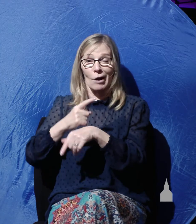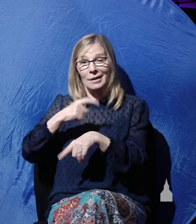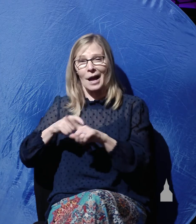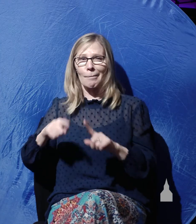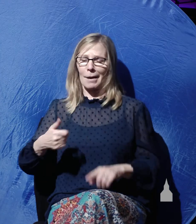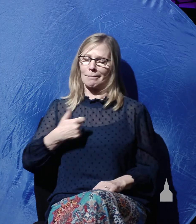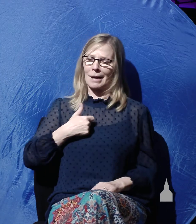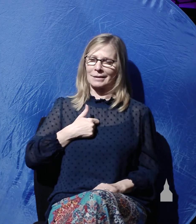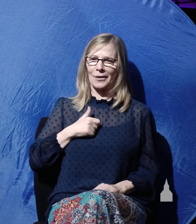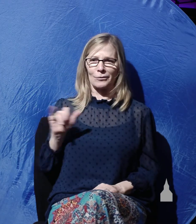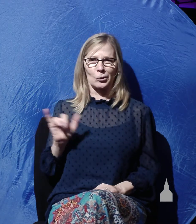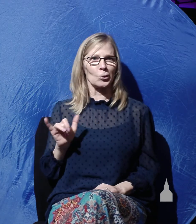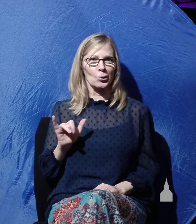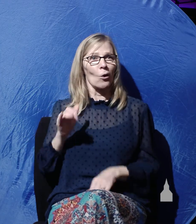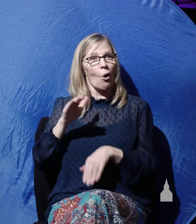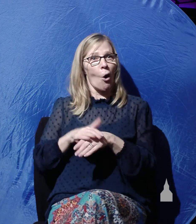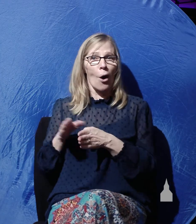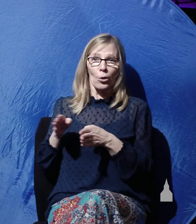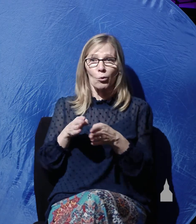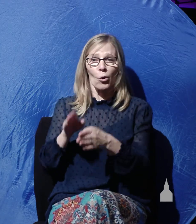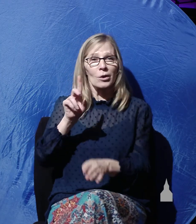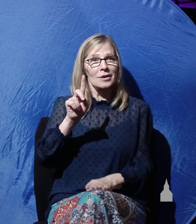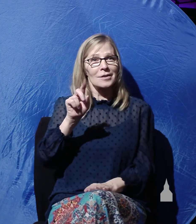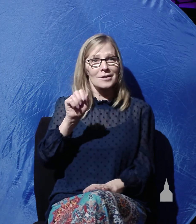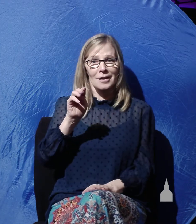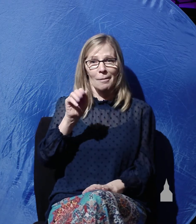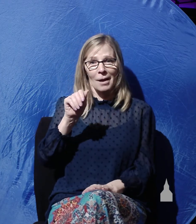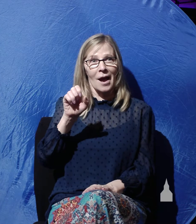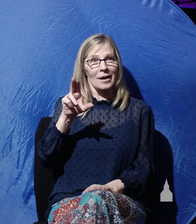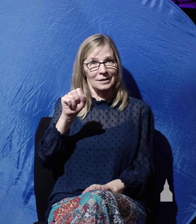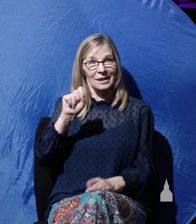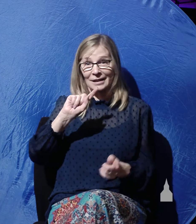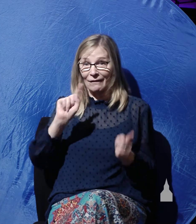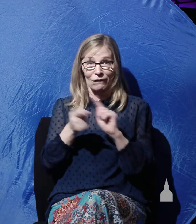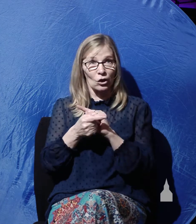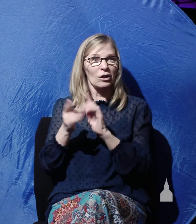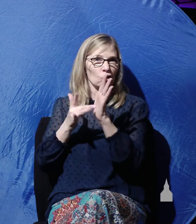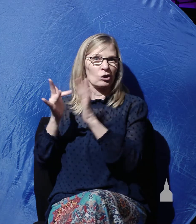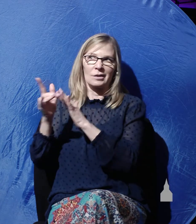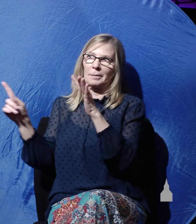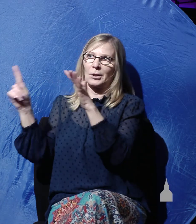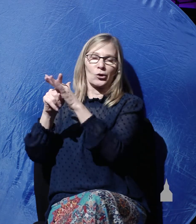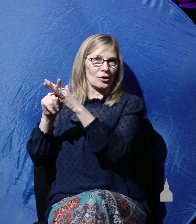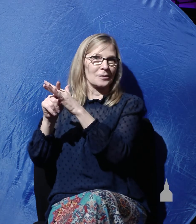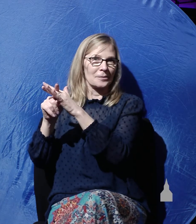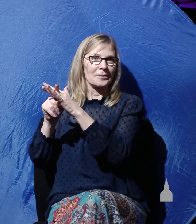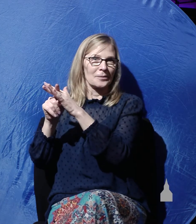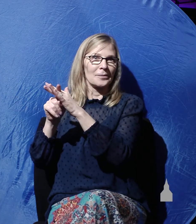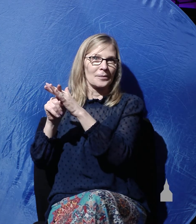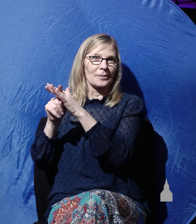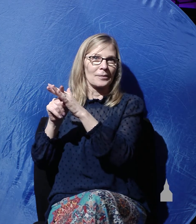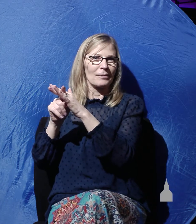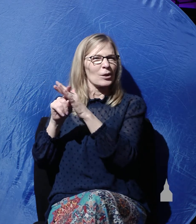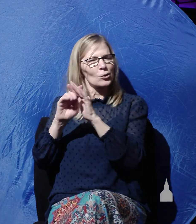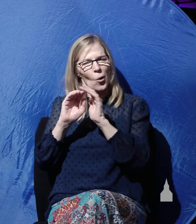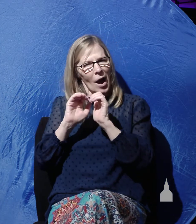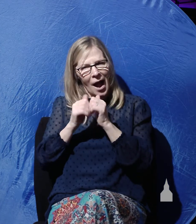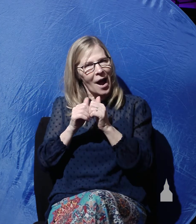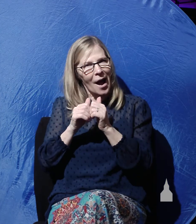also. Paul means on the road to Damascus when he was converted, Jesus appeared to him. Now, how can these, how can